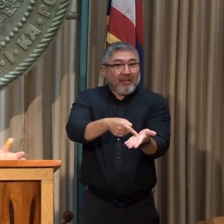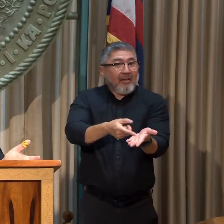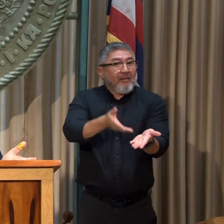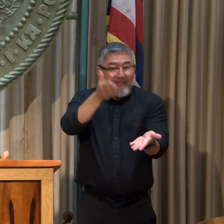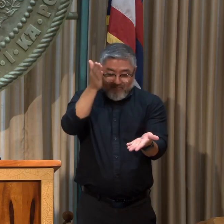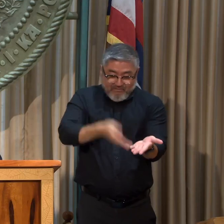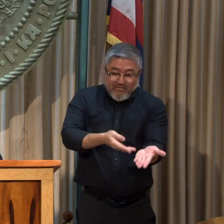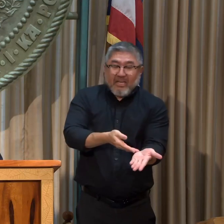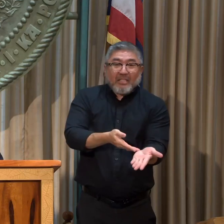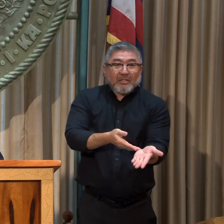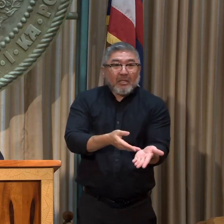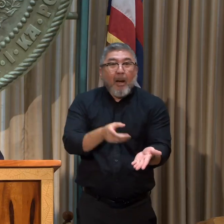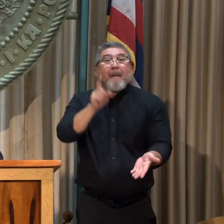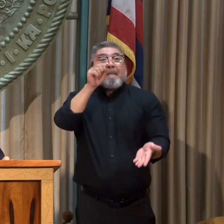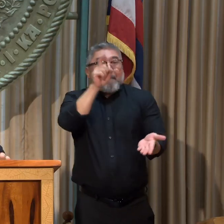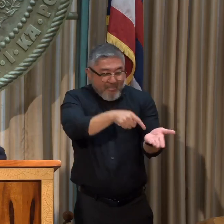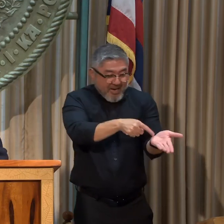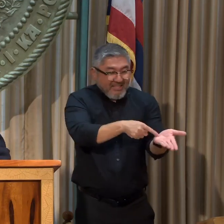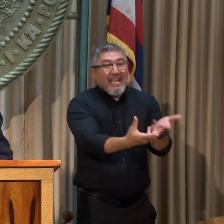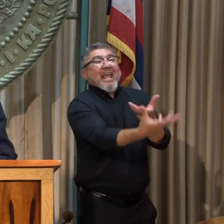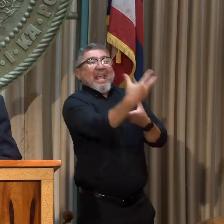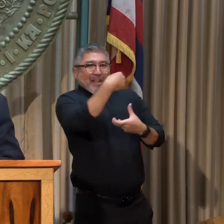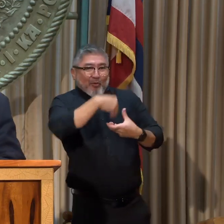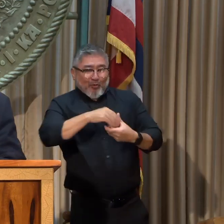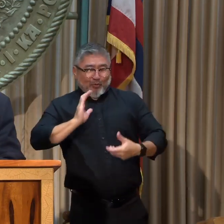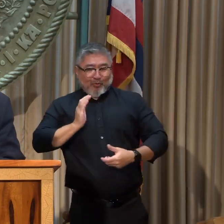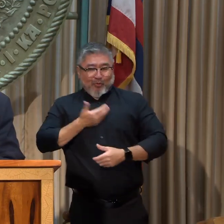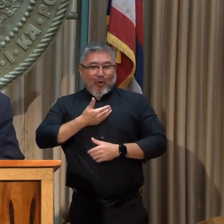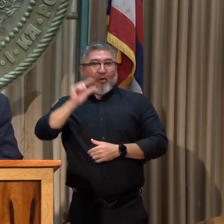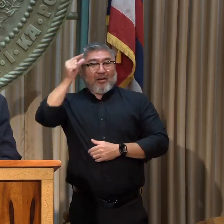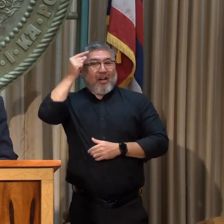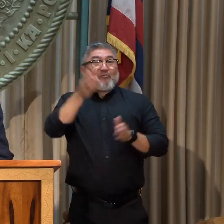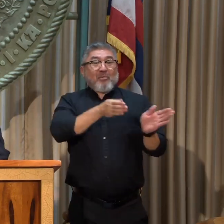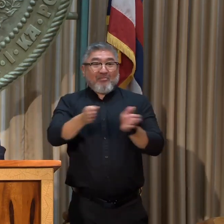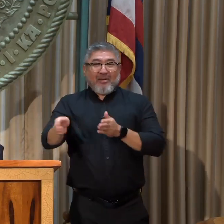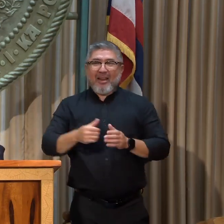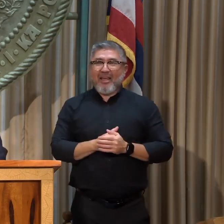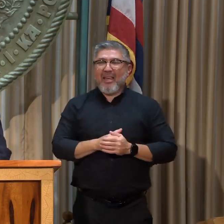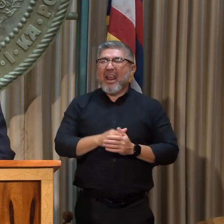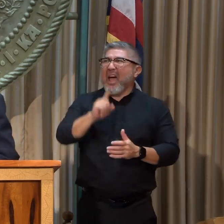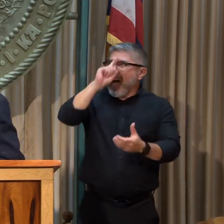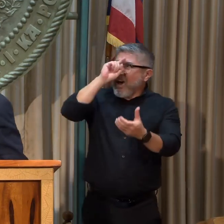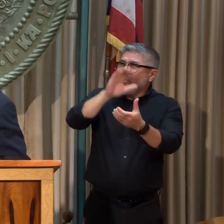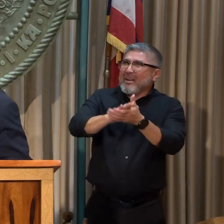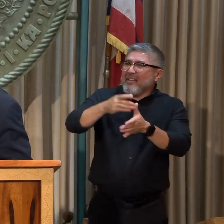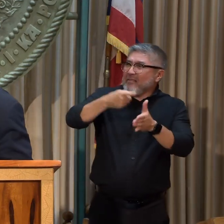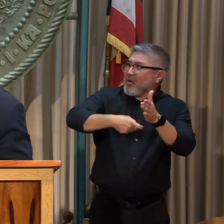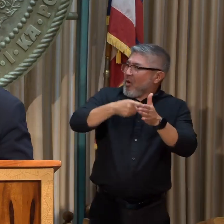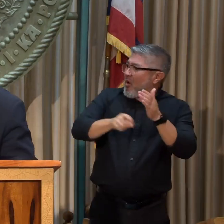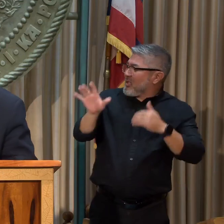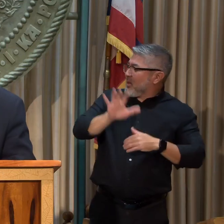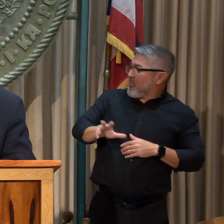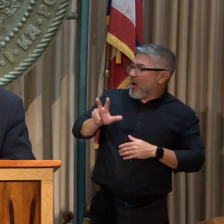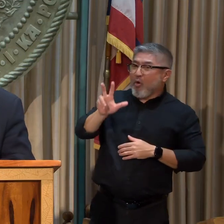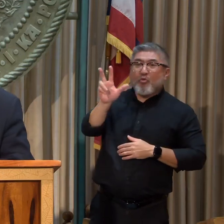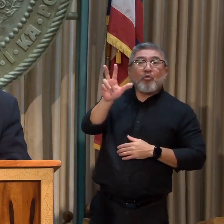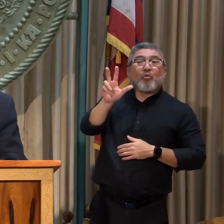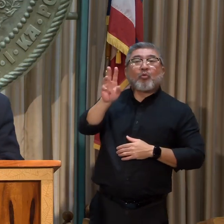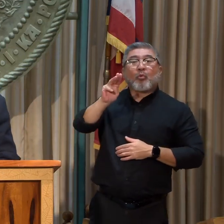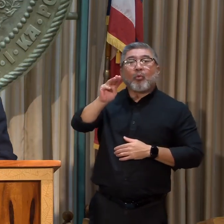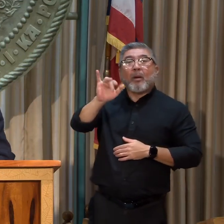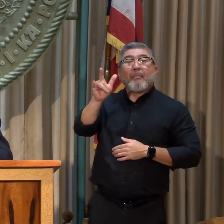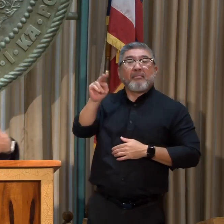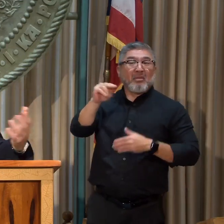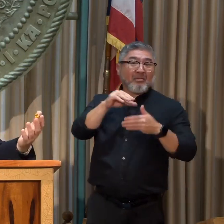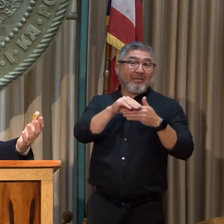policy plans going forward. So there's no backing out of it. I believe the cost was about $3 million. And